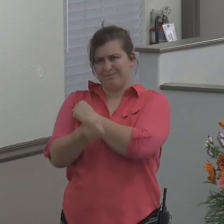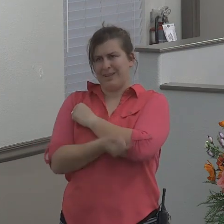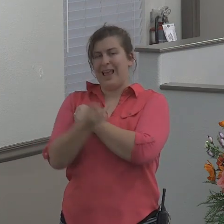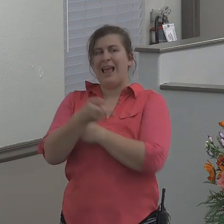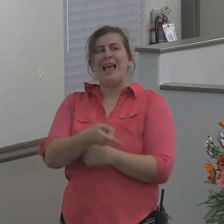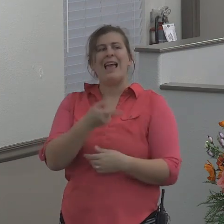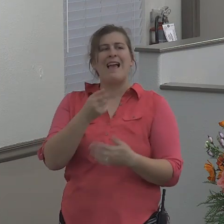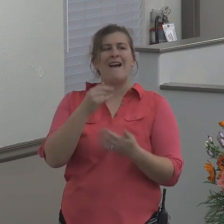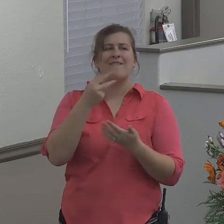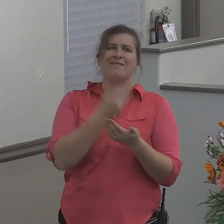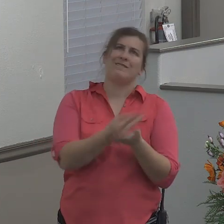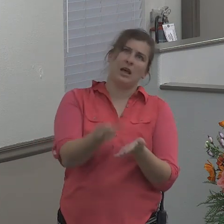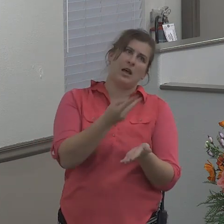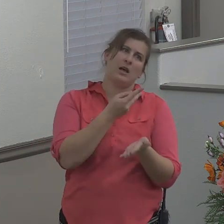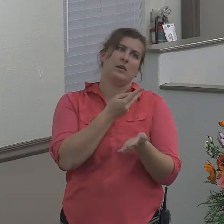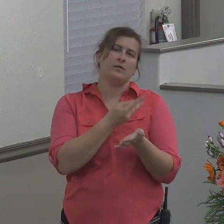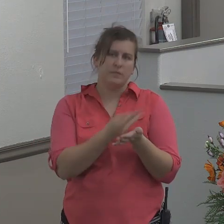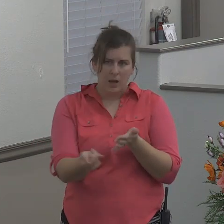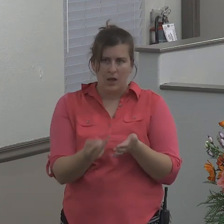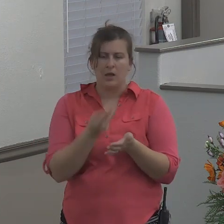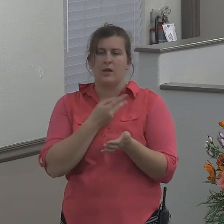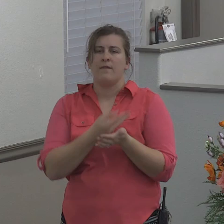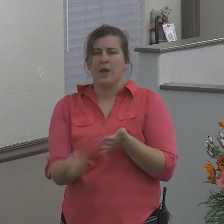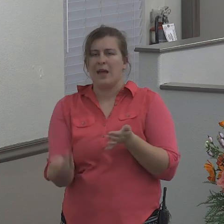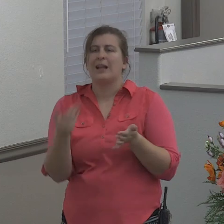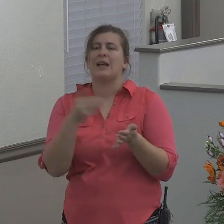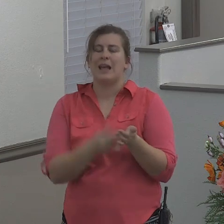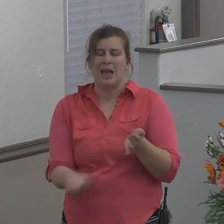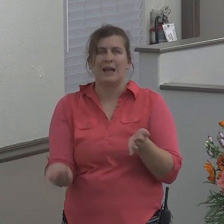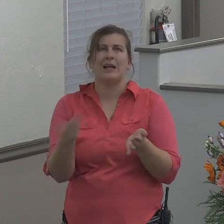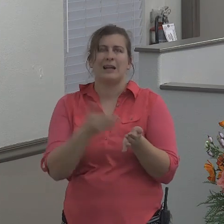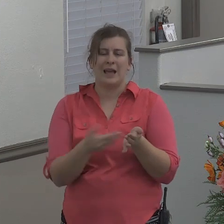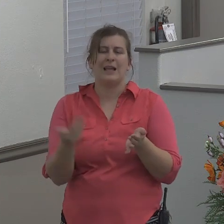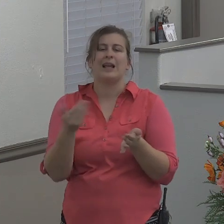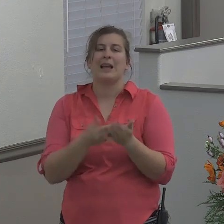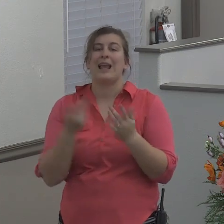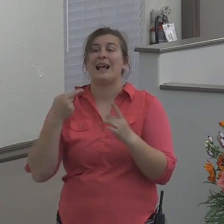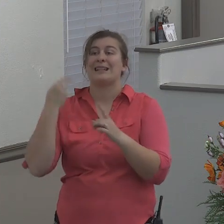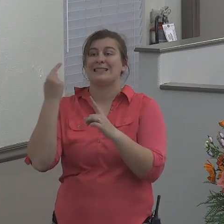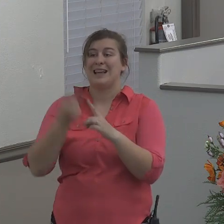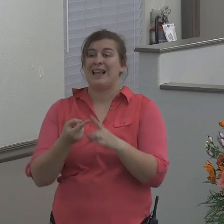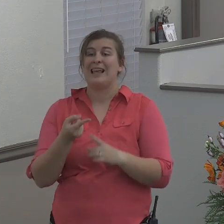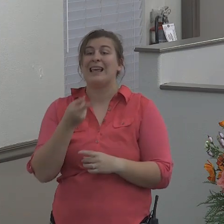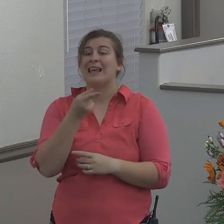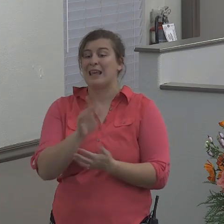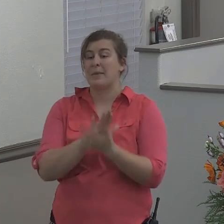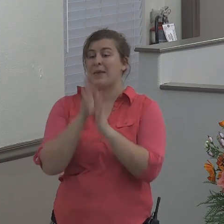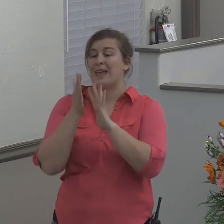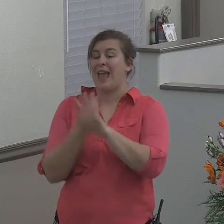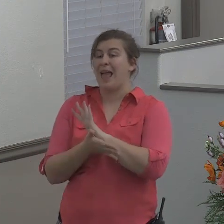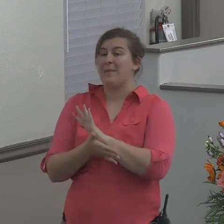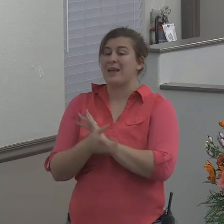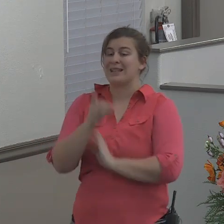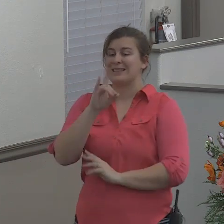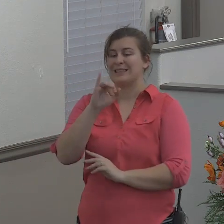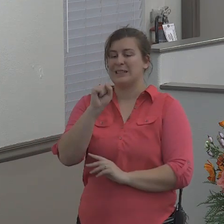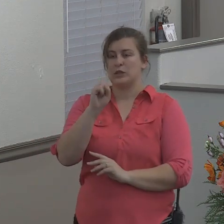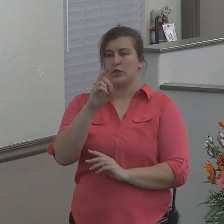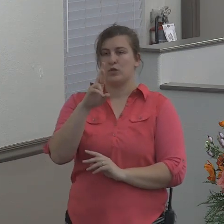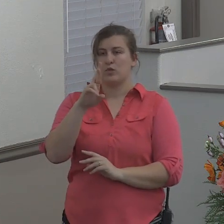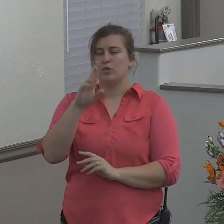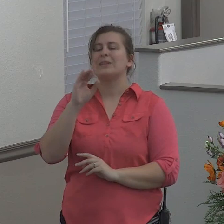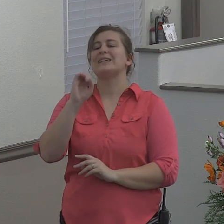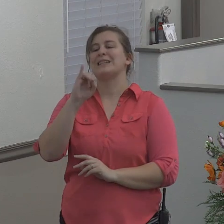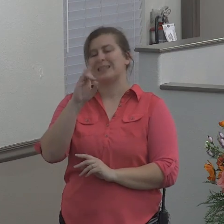and again and again and again until he actually became a disgrace to God and a source of embarrassment